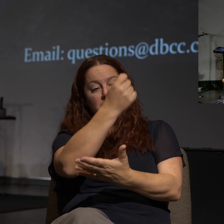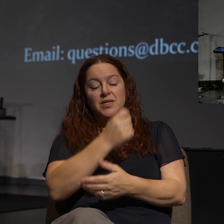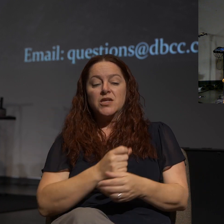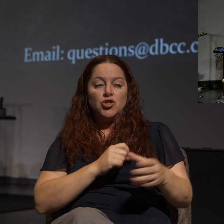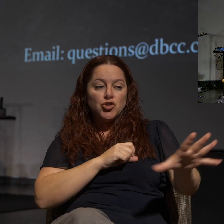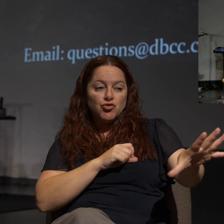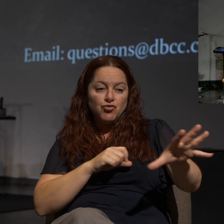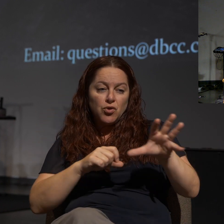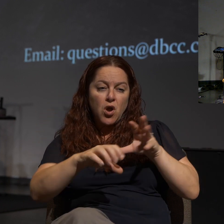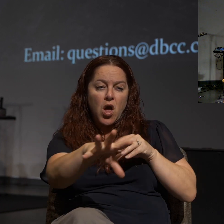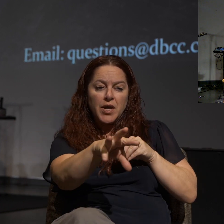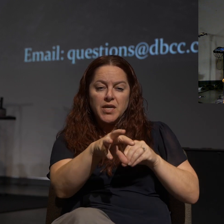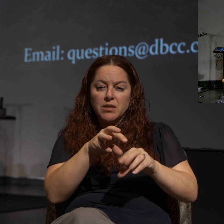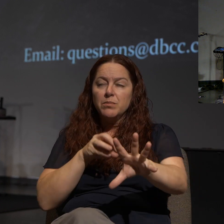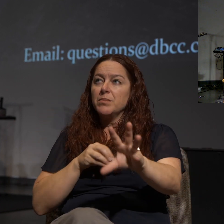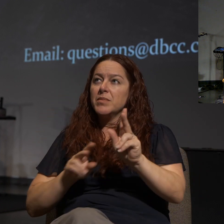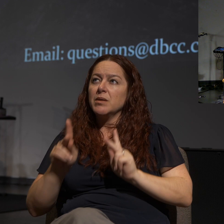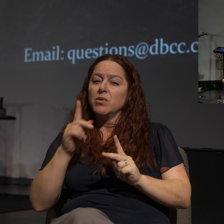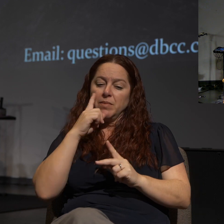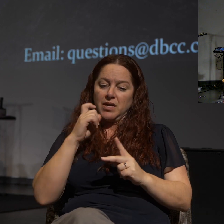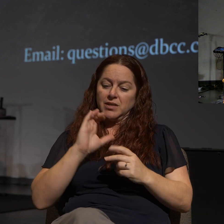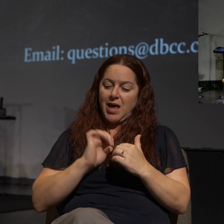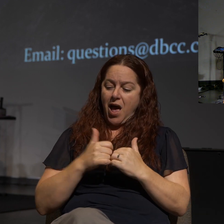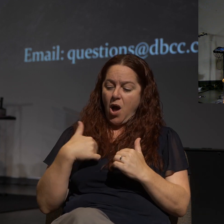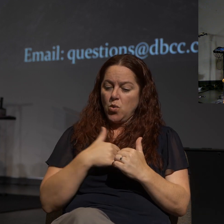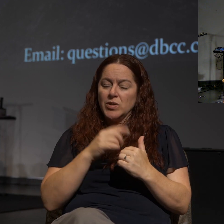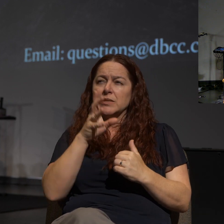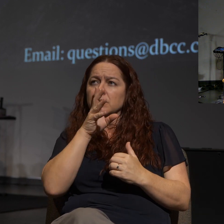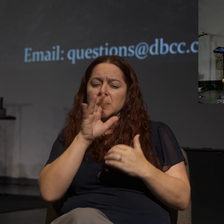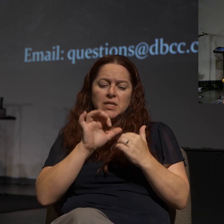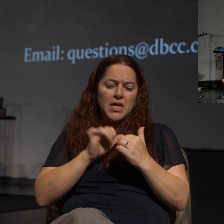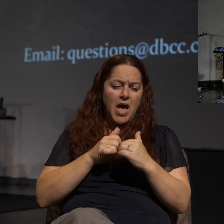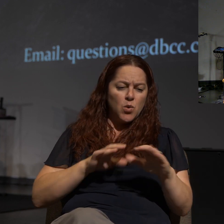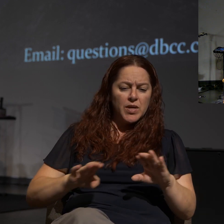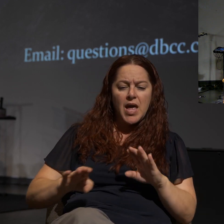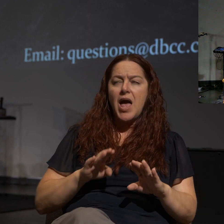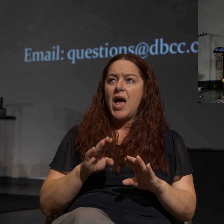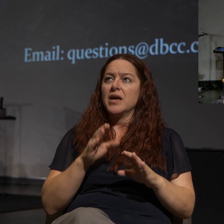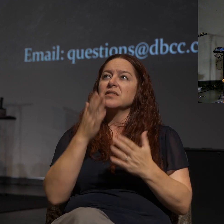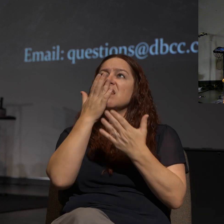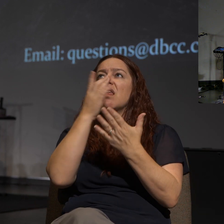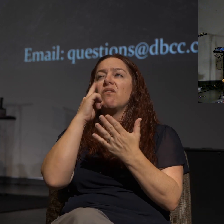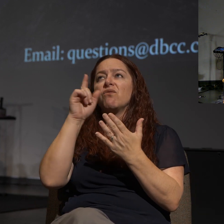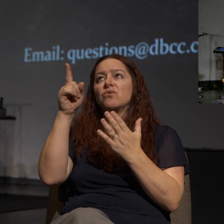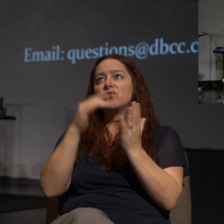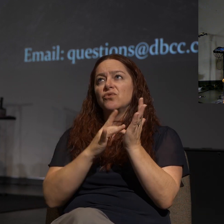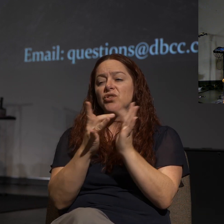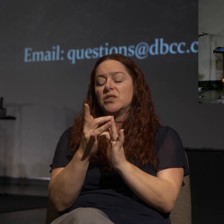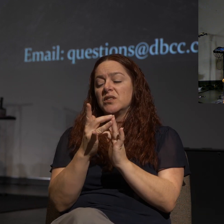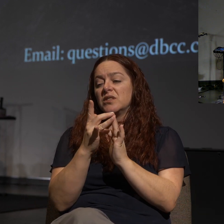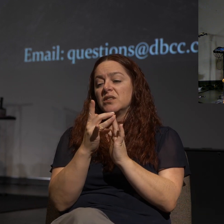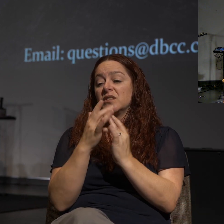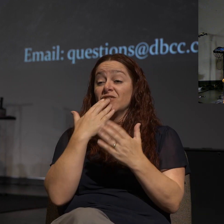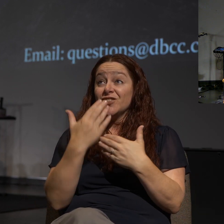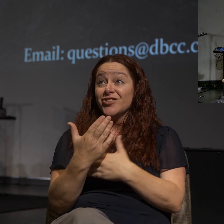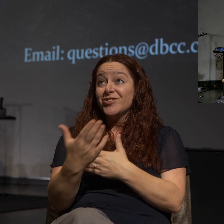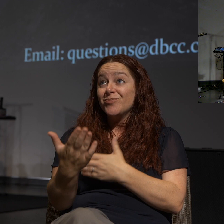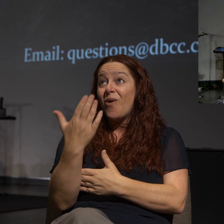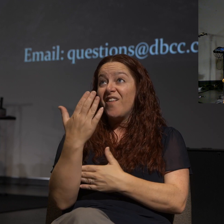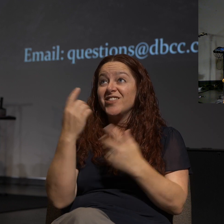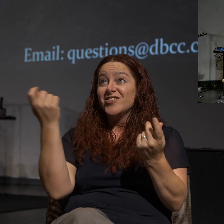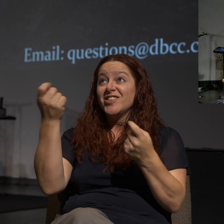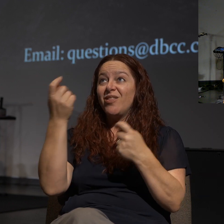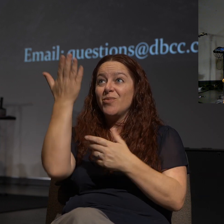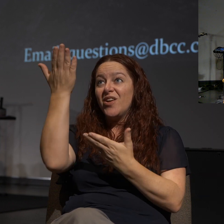people into you because of how we speak, how we think, how we act. We're so grateful for you Jesus. What a great morning to celebrate